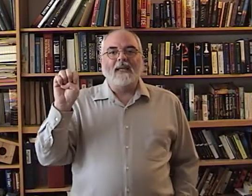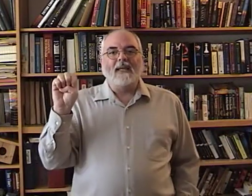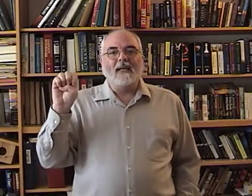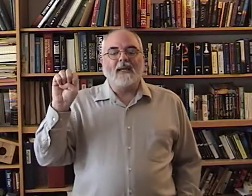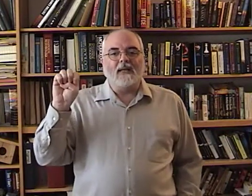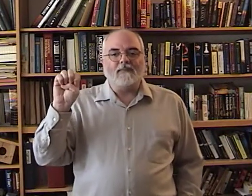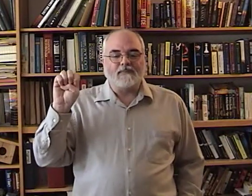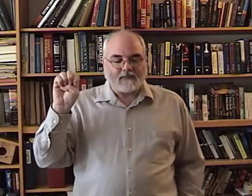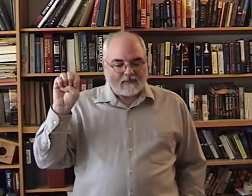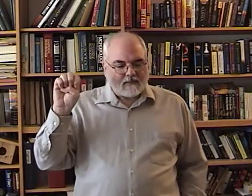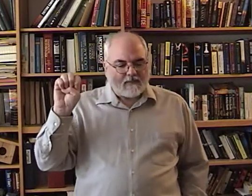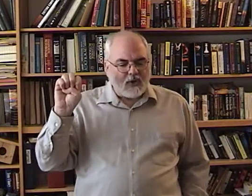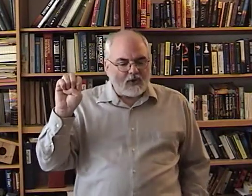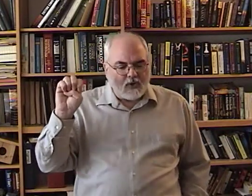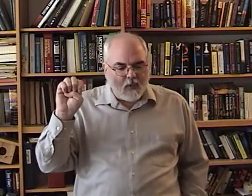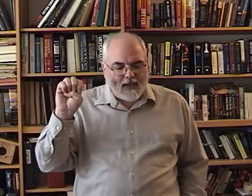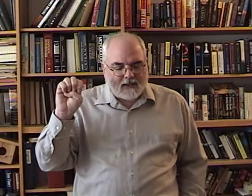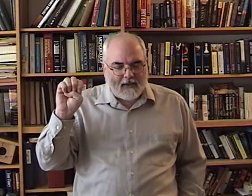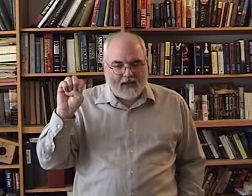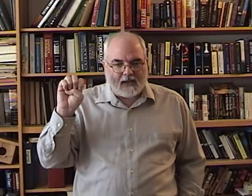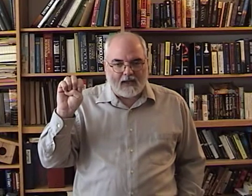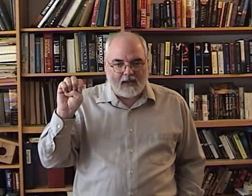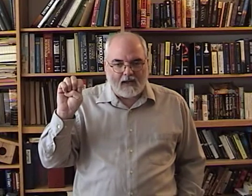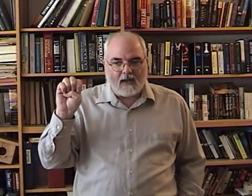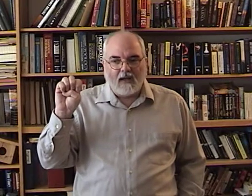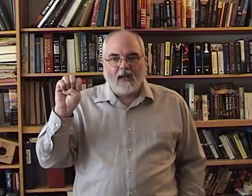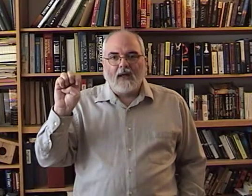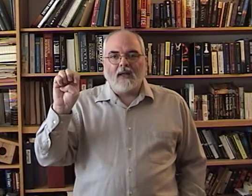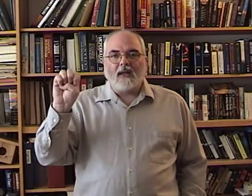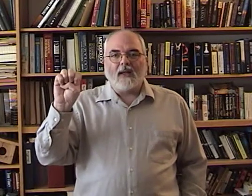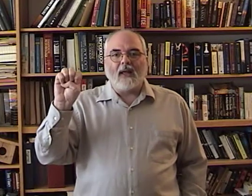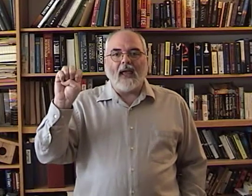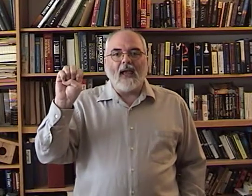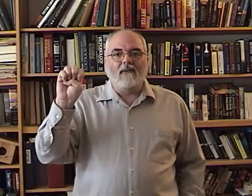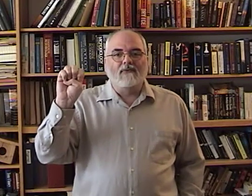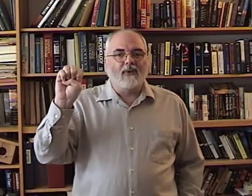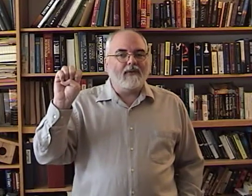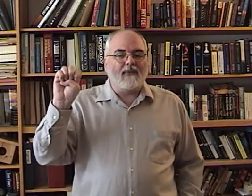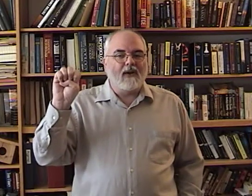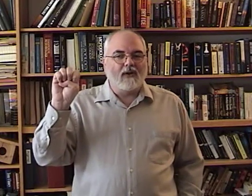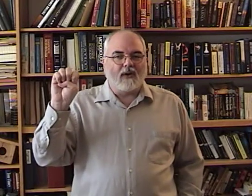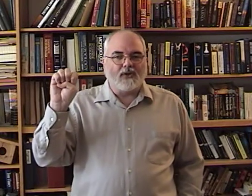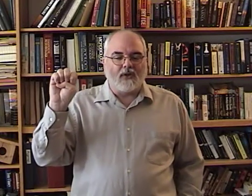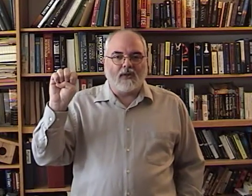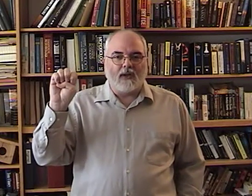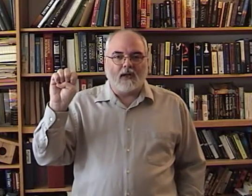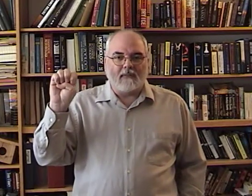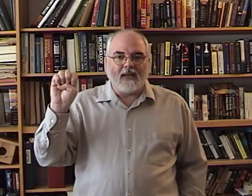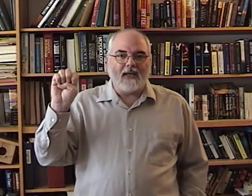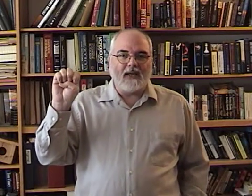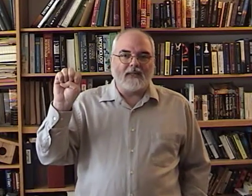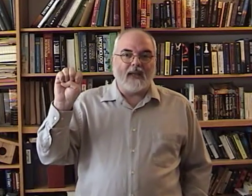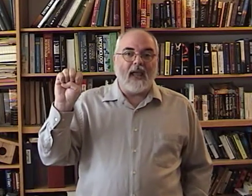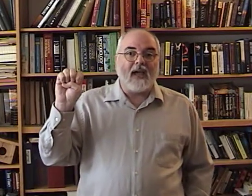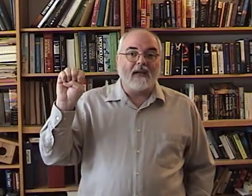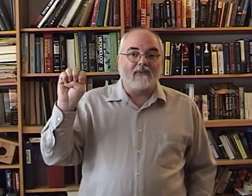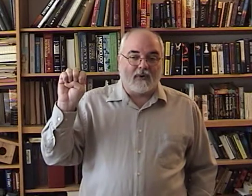E. Two ways to make an E. Every finger is on your thumb. E as in every.